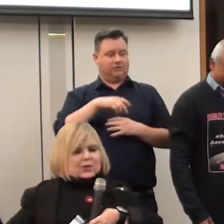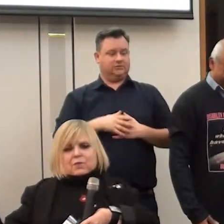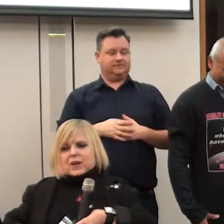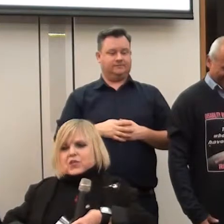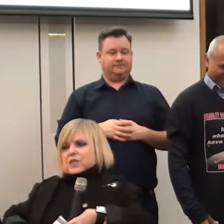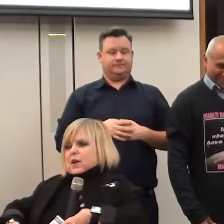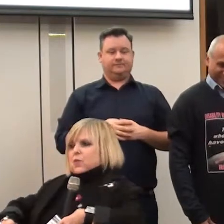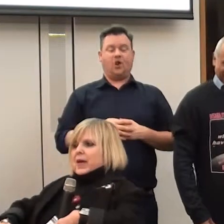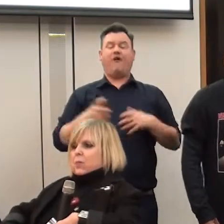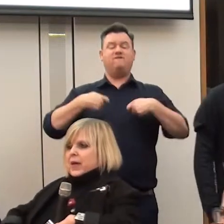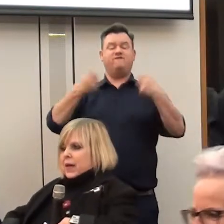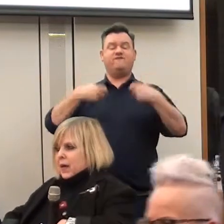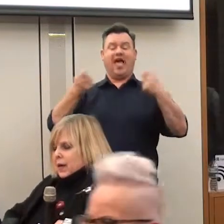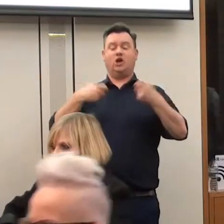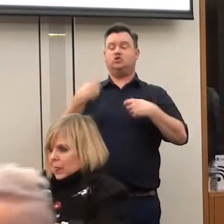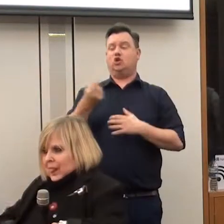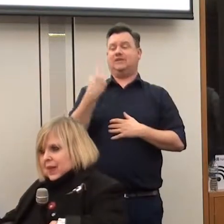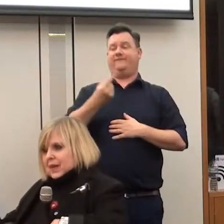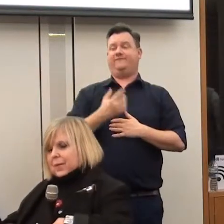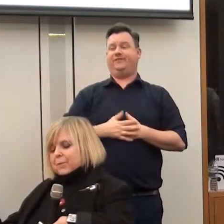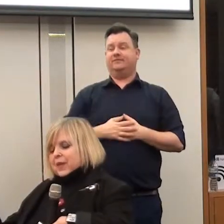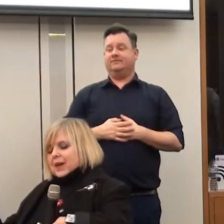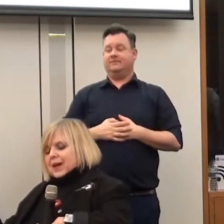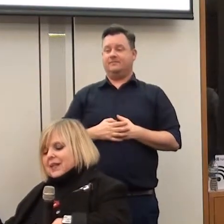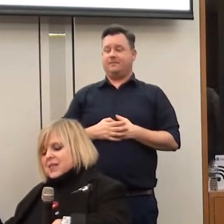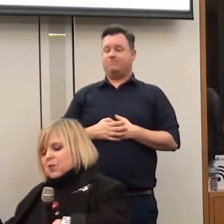Yeah, of course. Can you a wonder about? Don't tell the benefits agency.